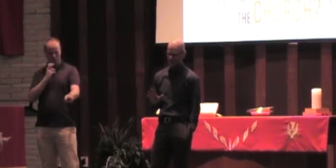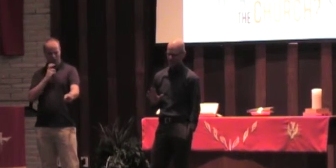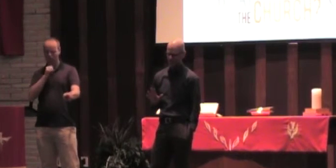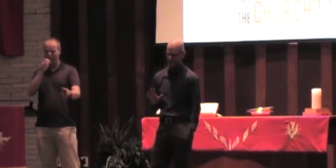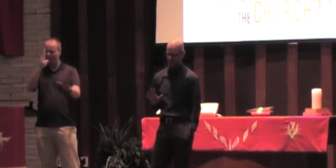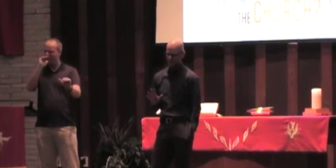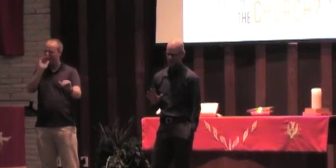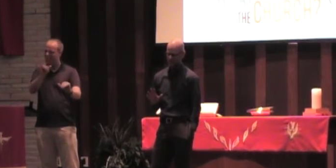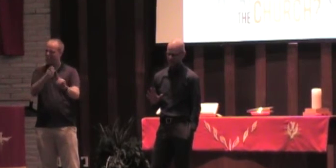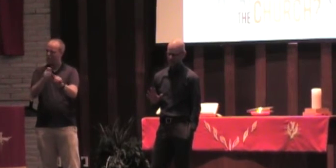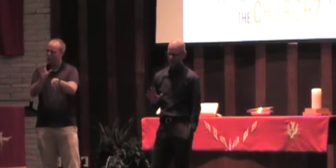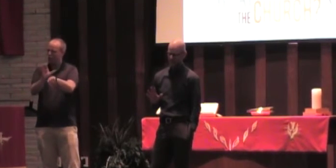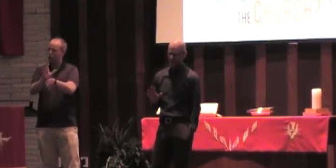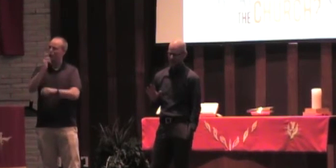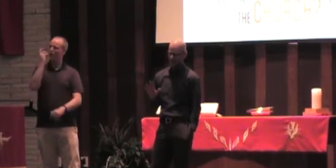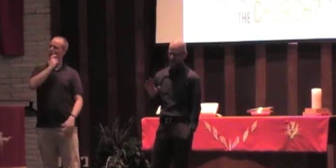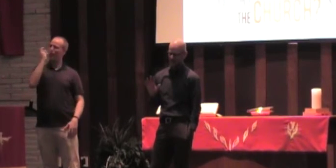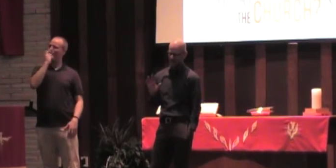to be.